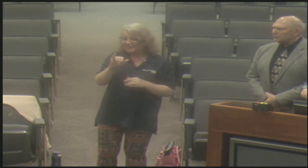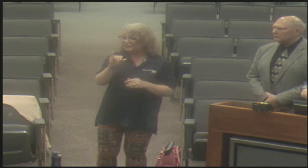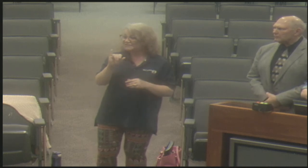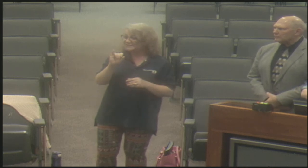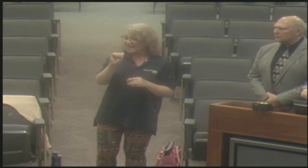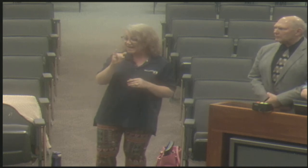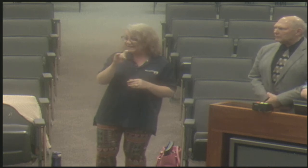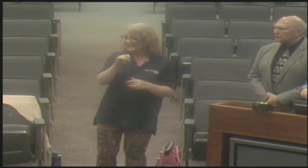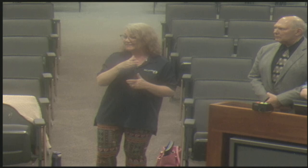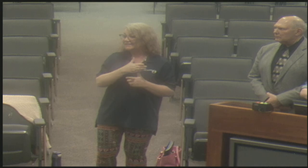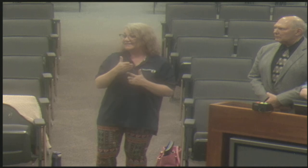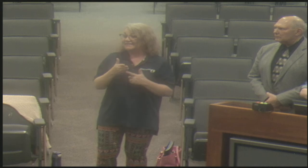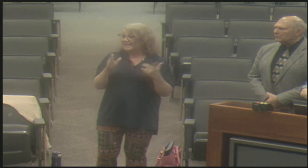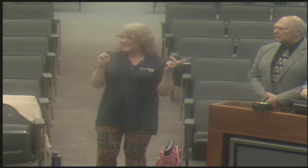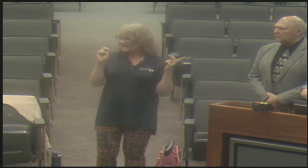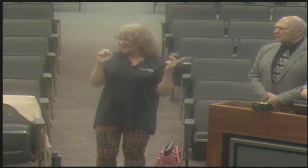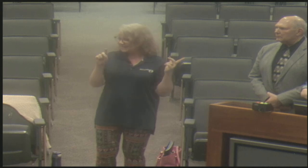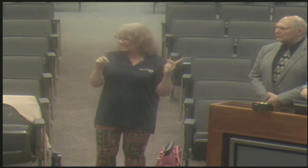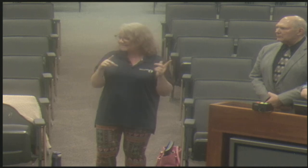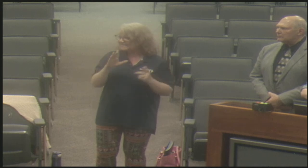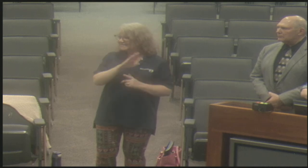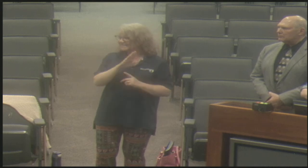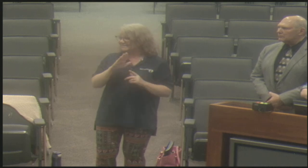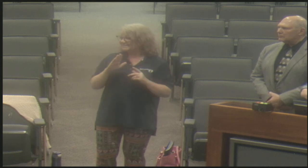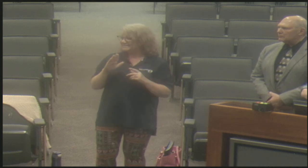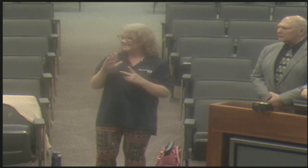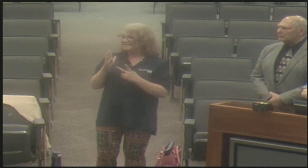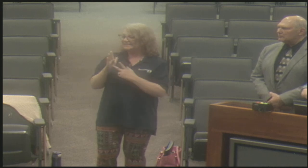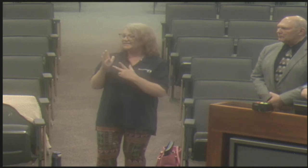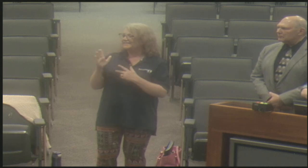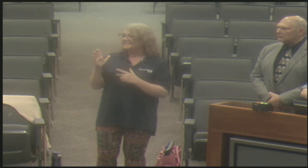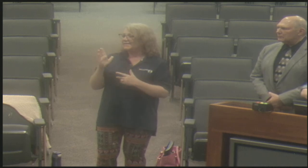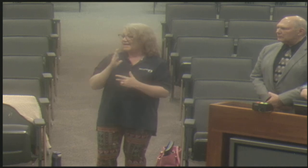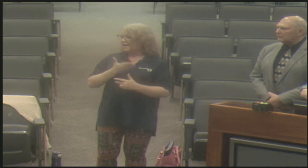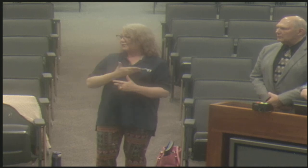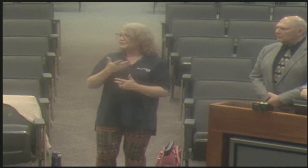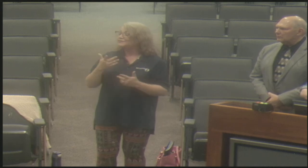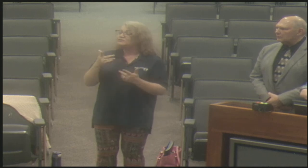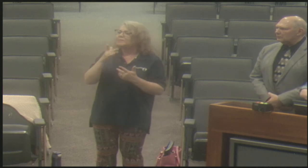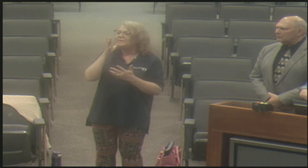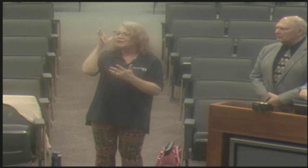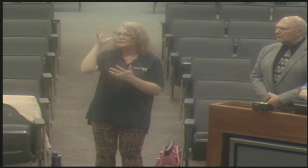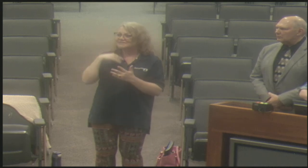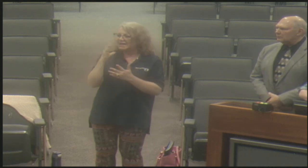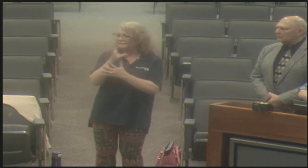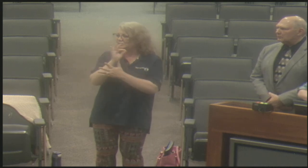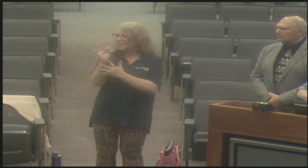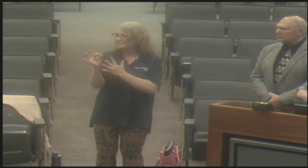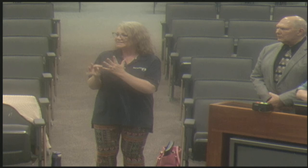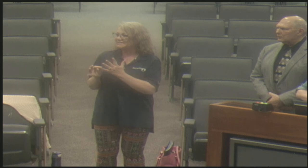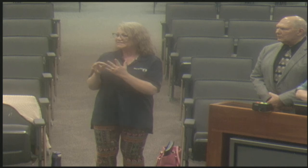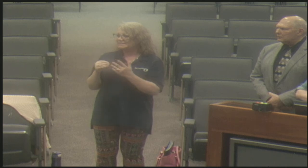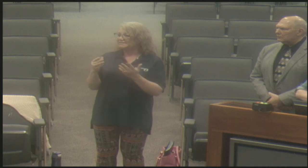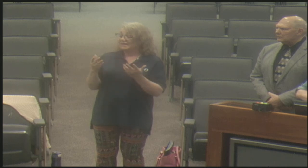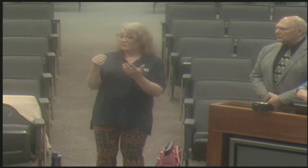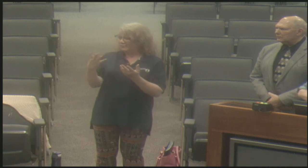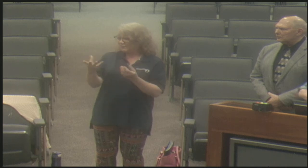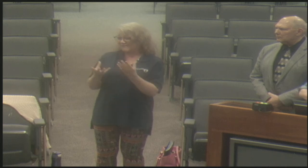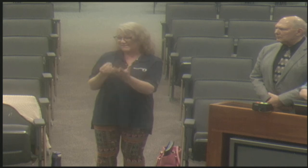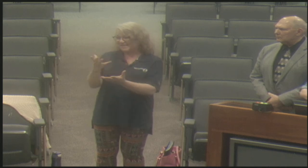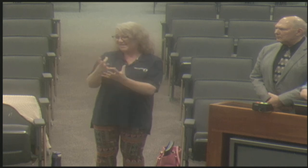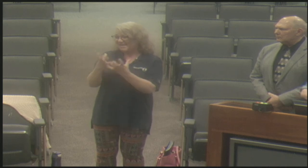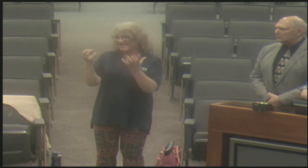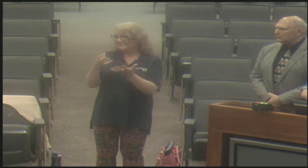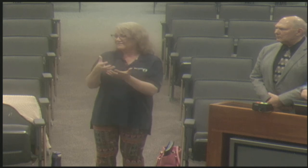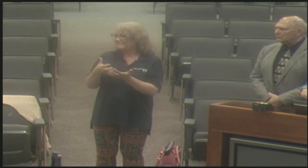professionals. Um, so that's where Guide By Your Side and Nebraska Association for the Deaf is fantastic because they're able to give our